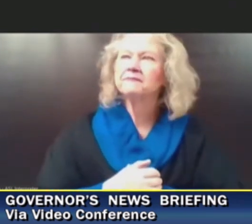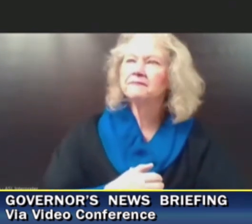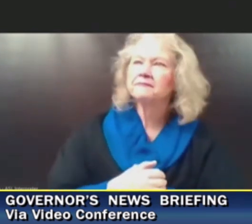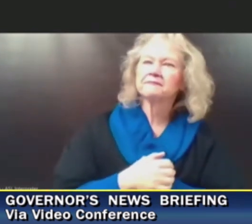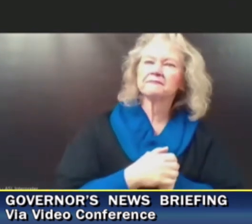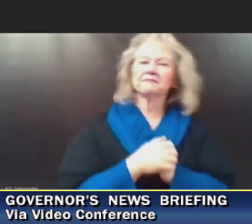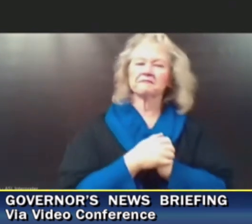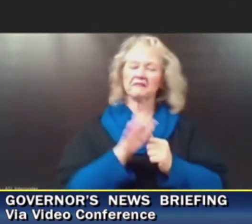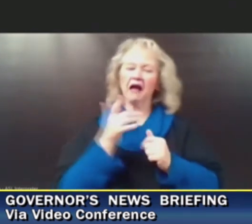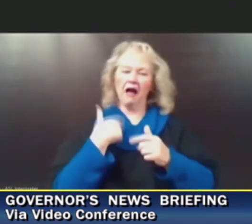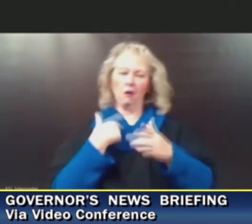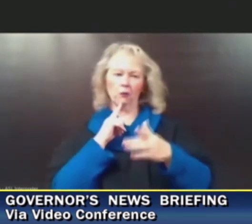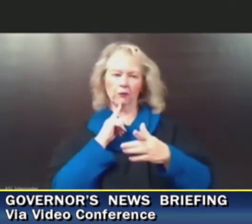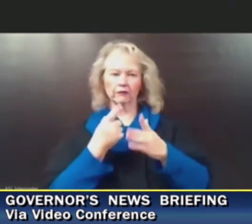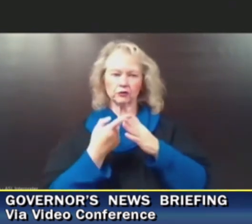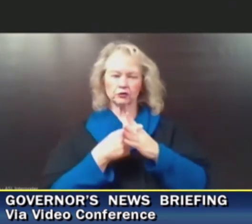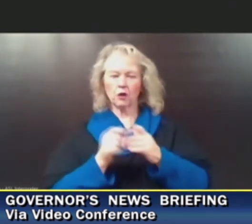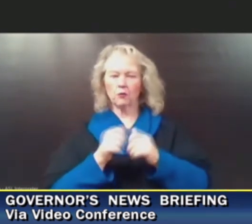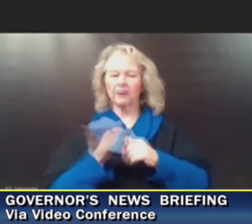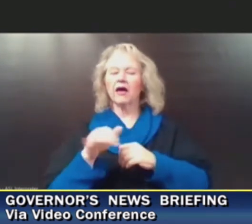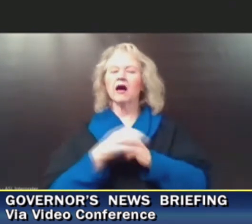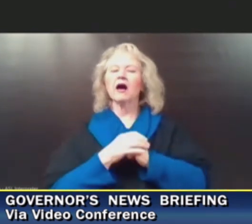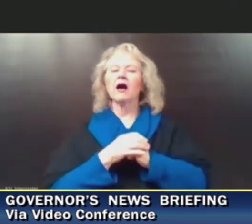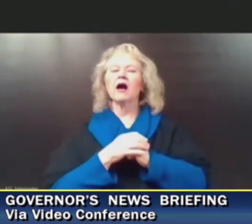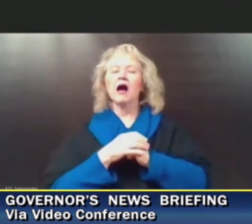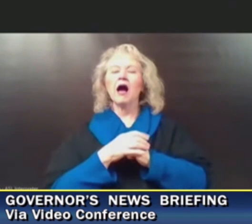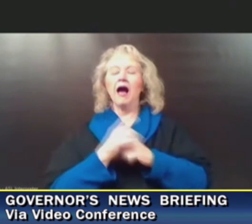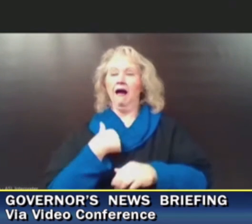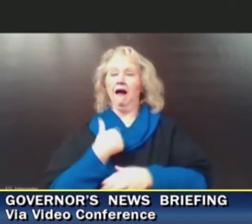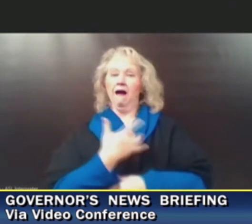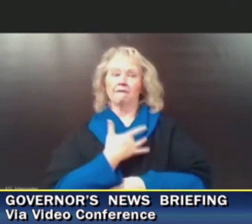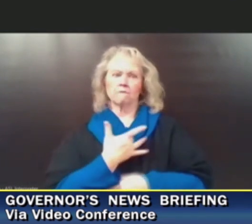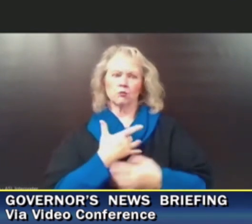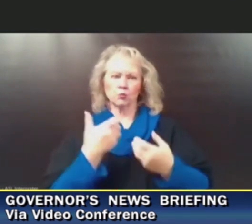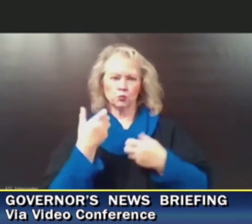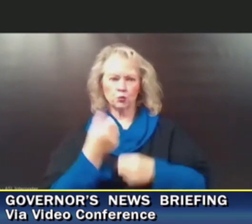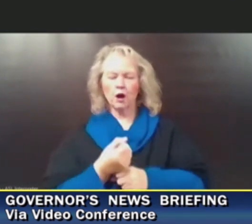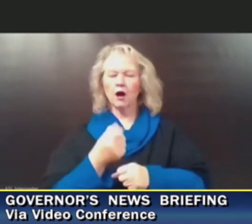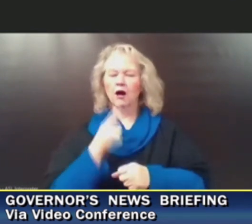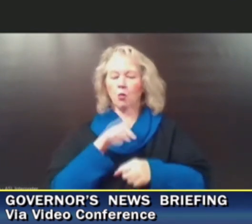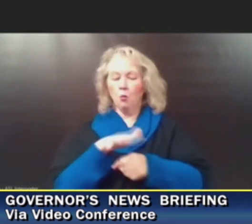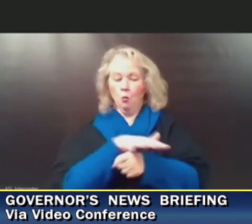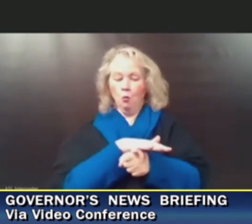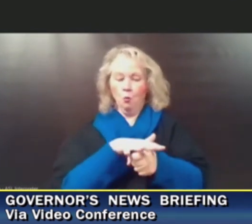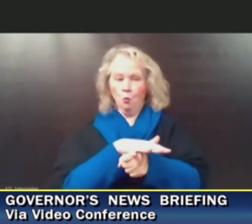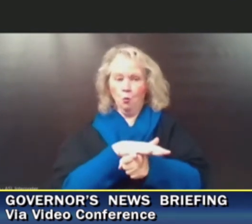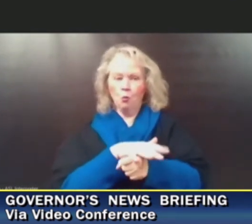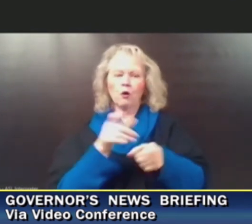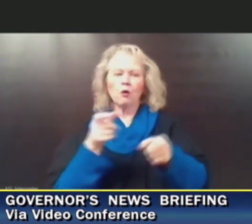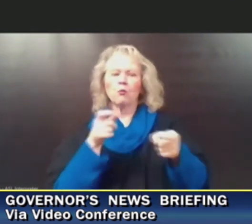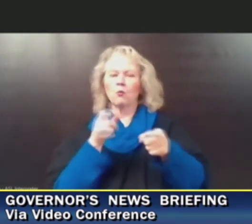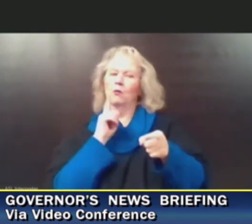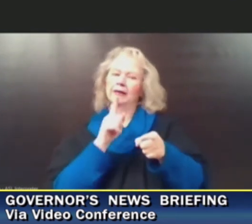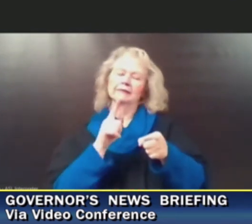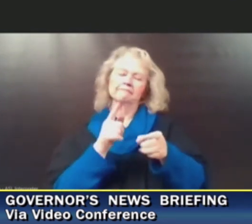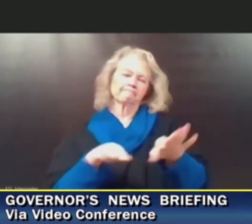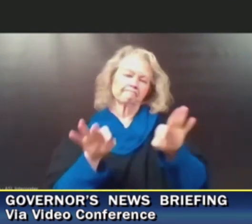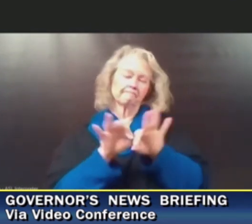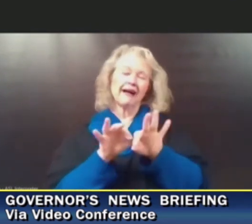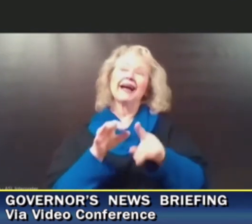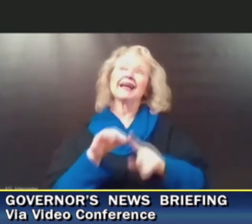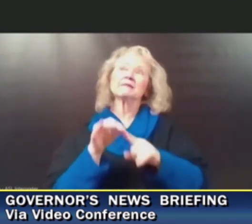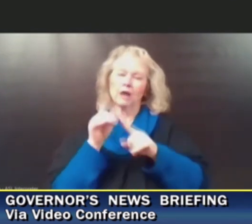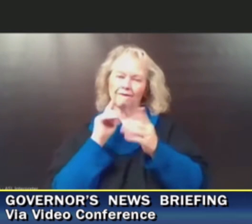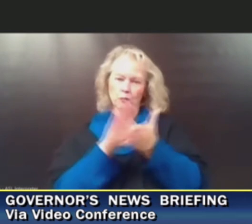I'll start with this. I think very strongly that local control is key, especially when it comes to schools.